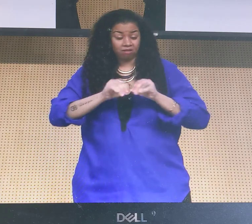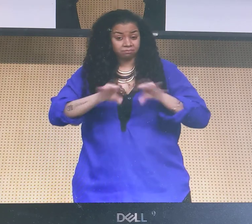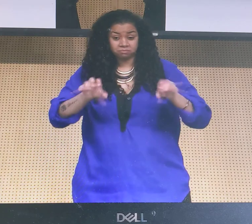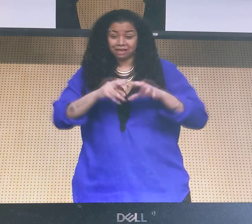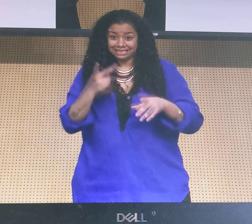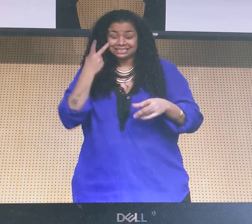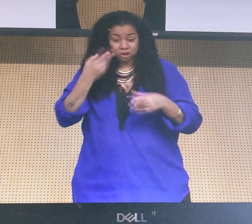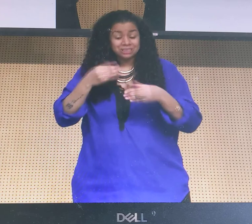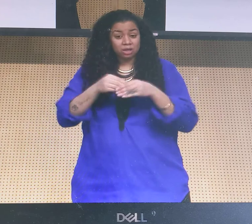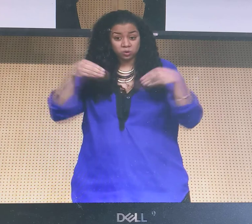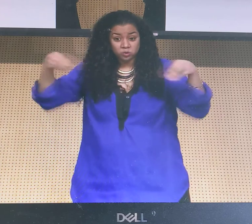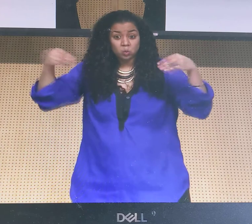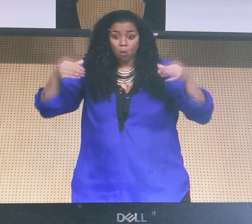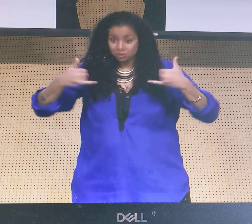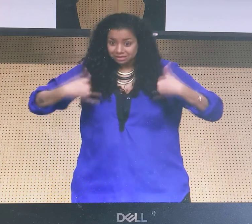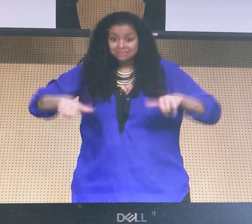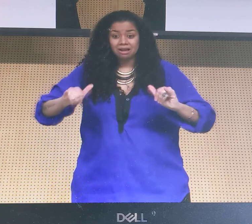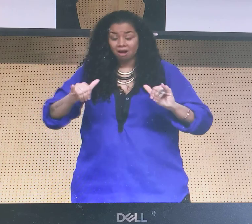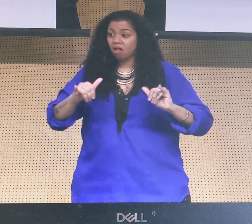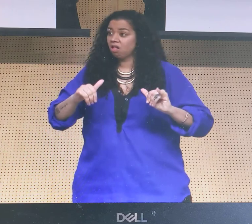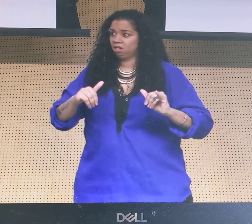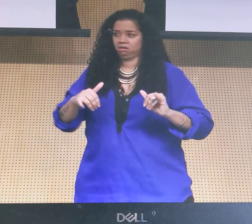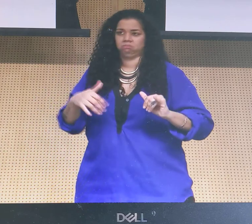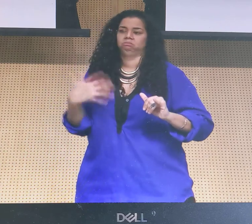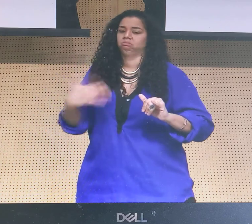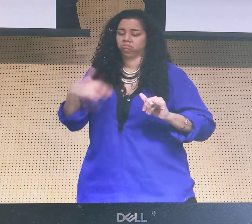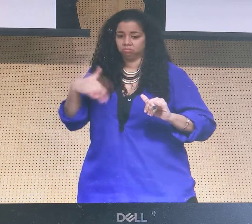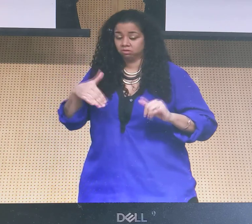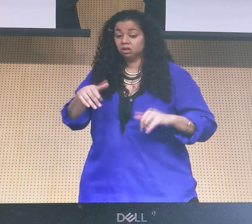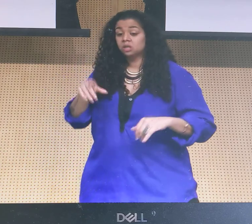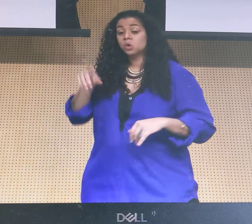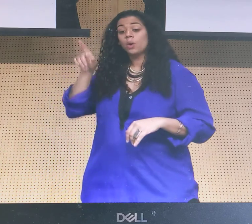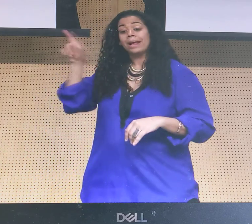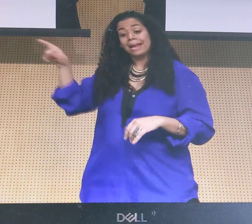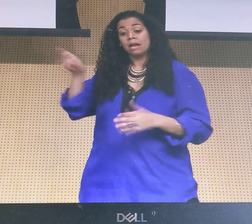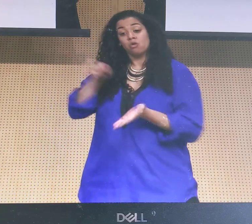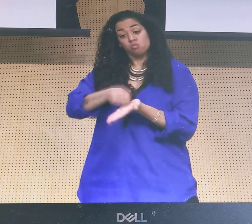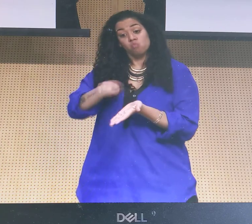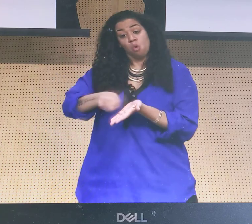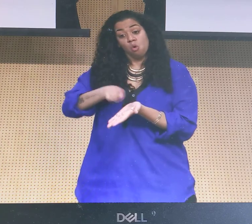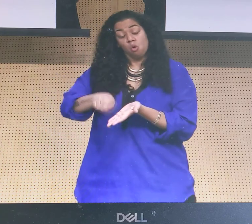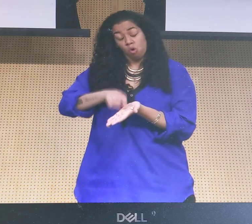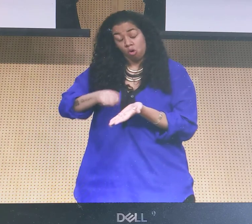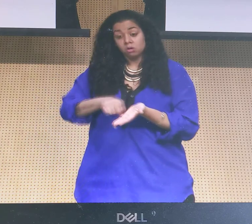a little over $9 at the store. And, you know, you can still see it sold at the stores.